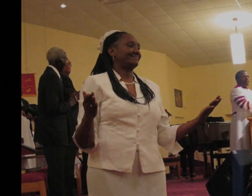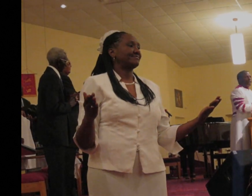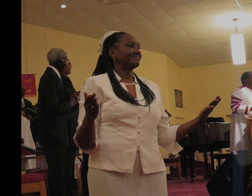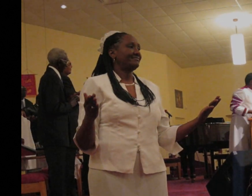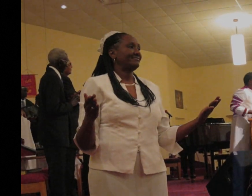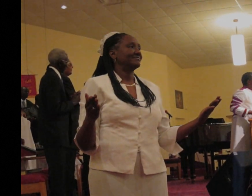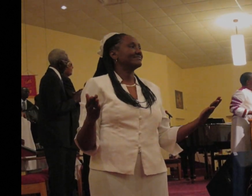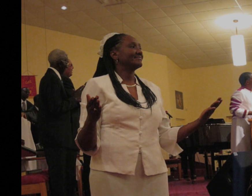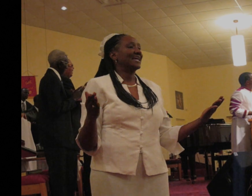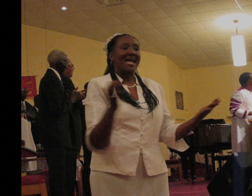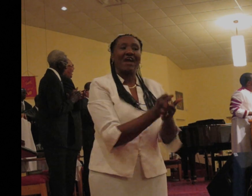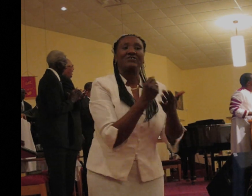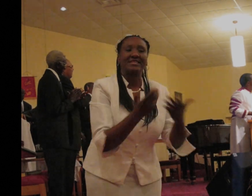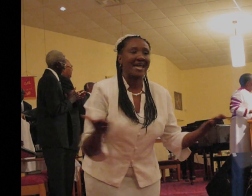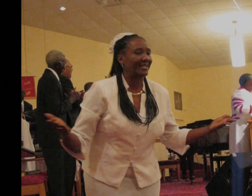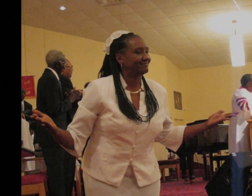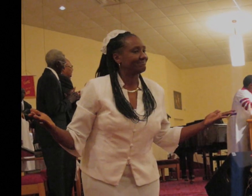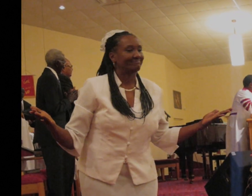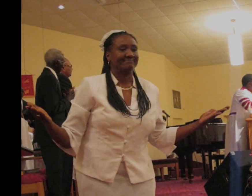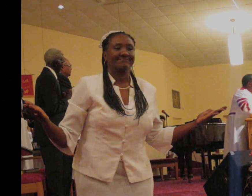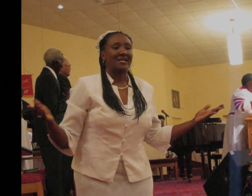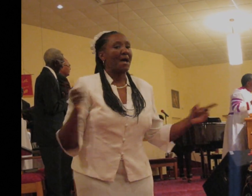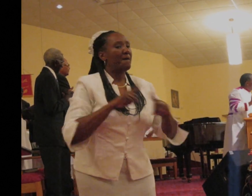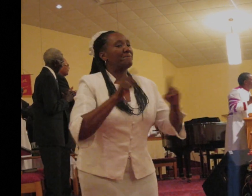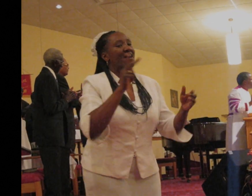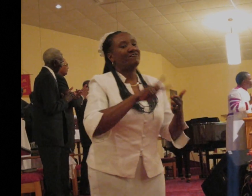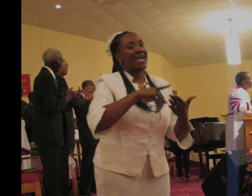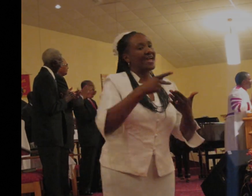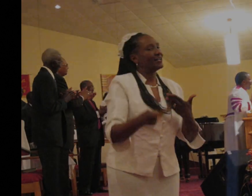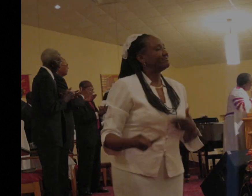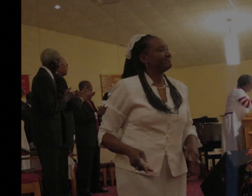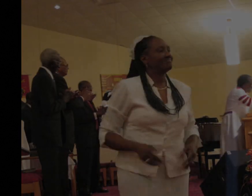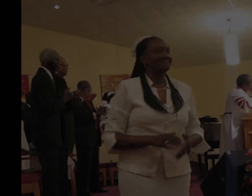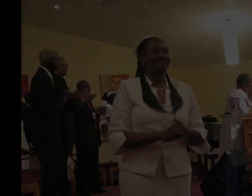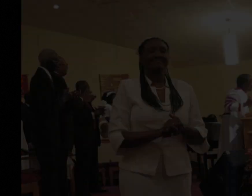Everything. What fail? I've got to forget. The pain and suffering.